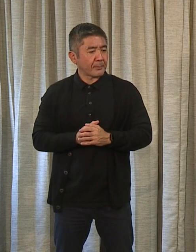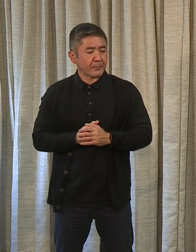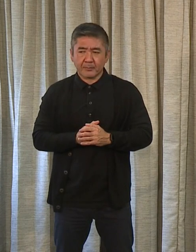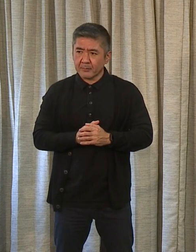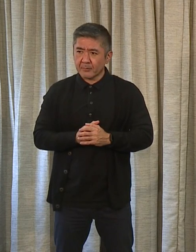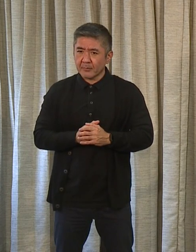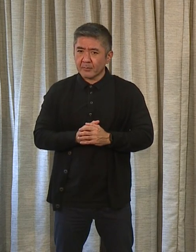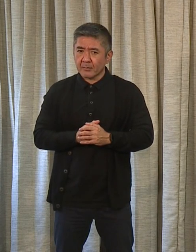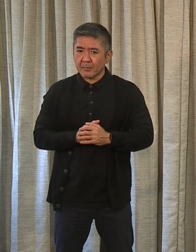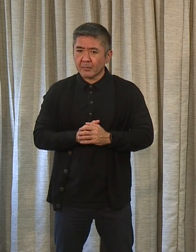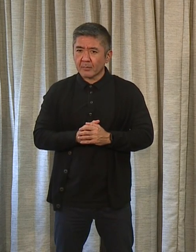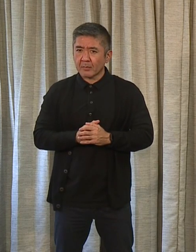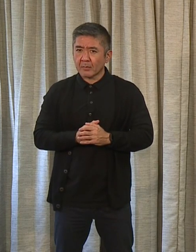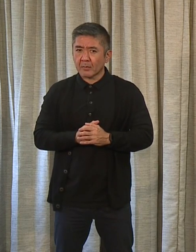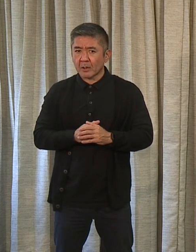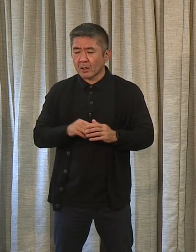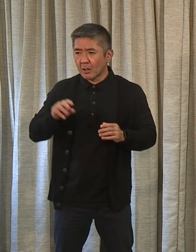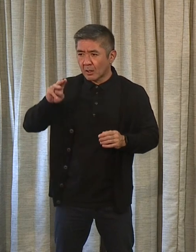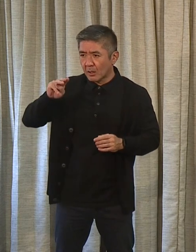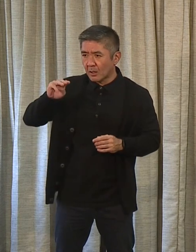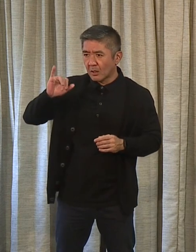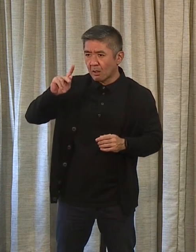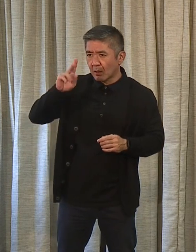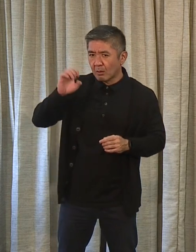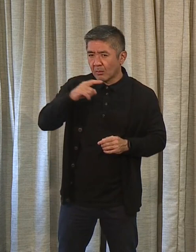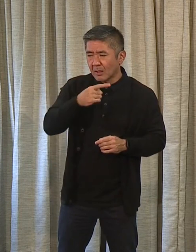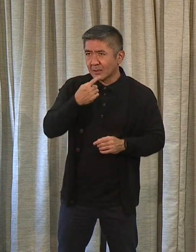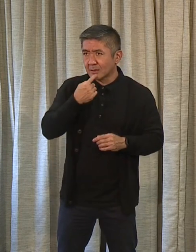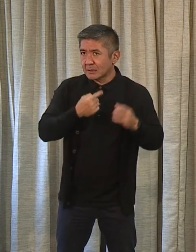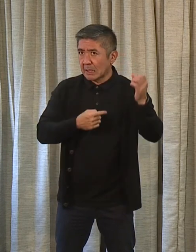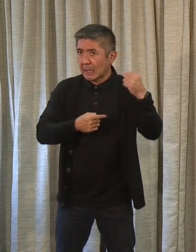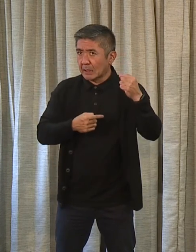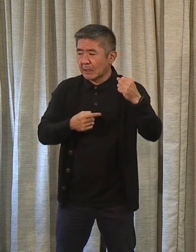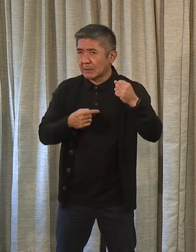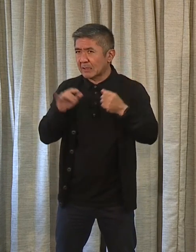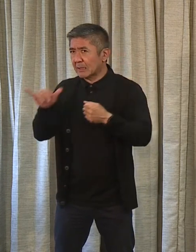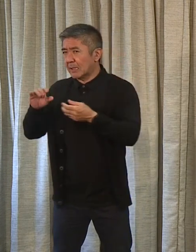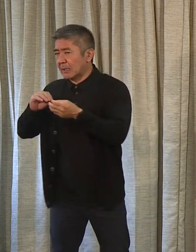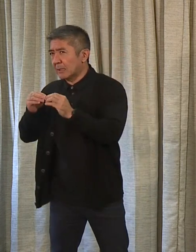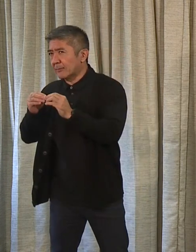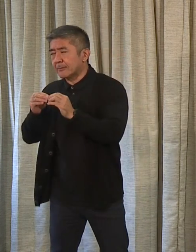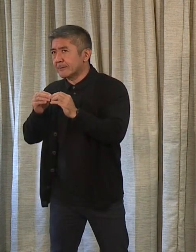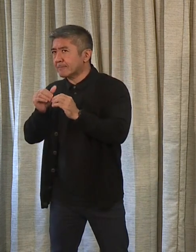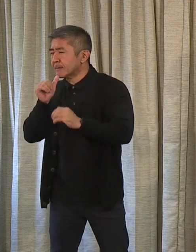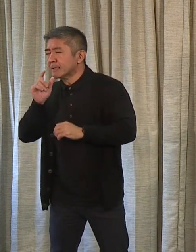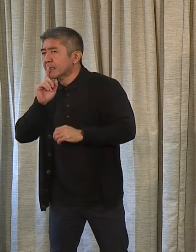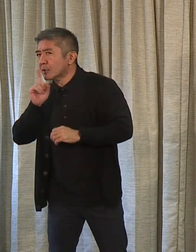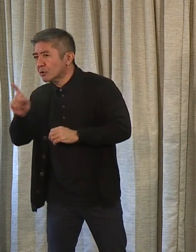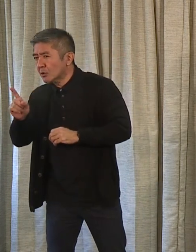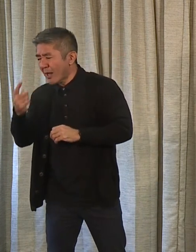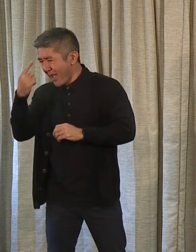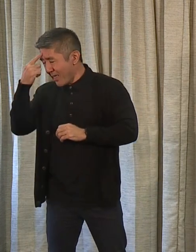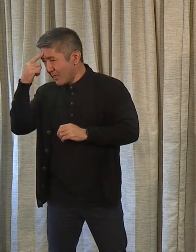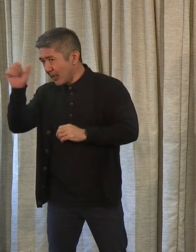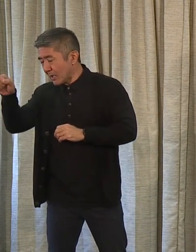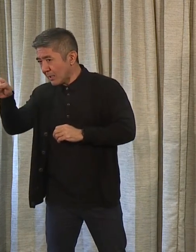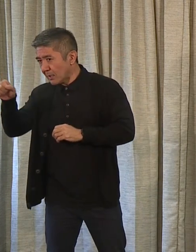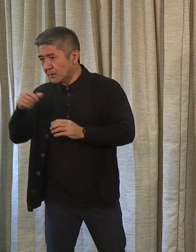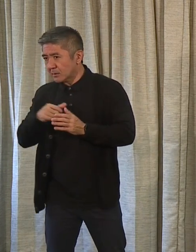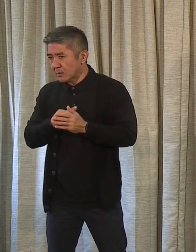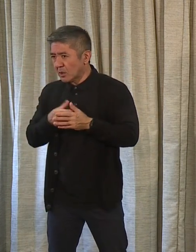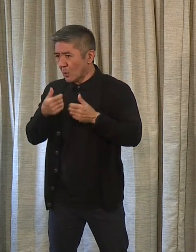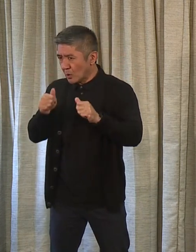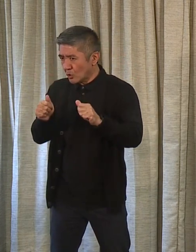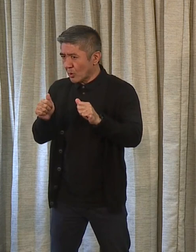You know, Mike is saying yes. That's a number I'm not exactly familiar with, but I think so. We try to be really